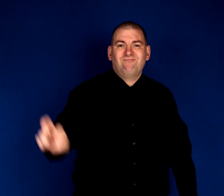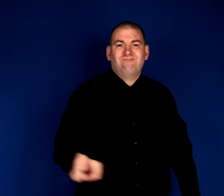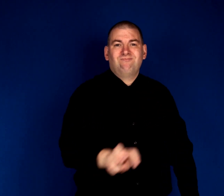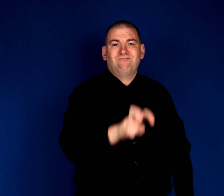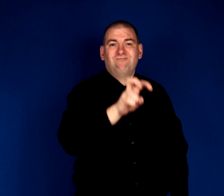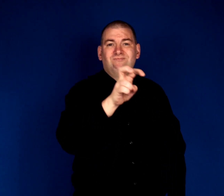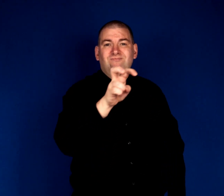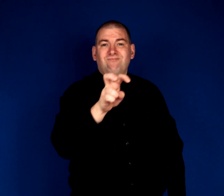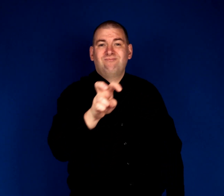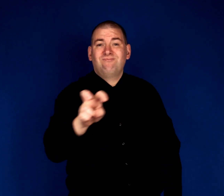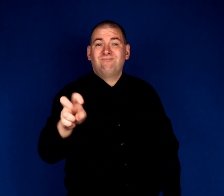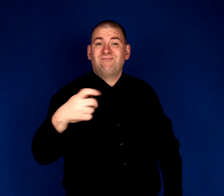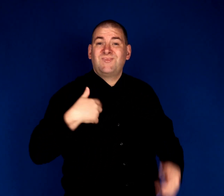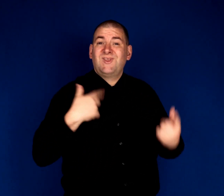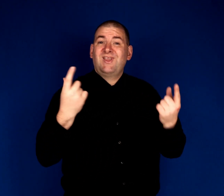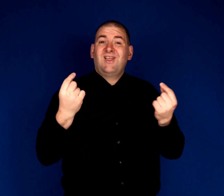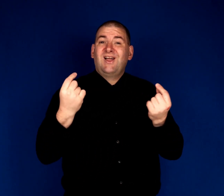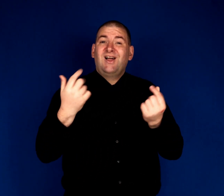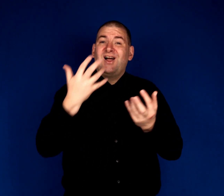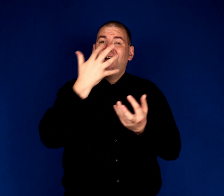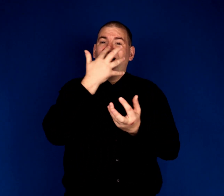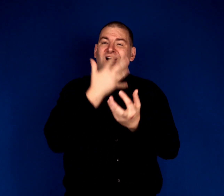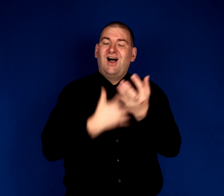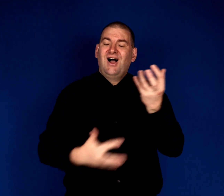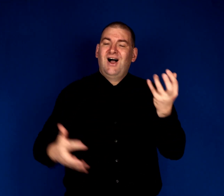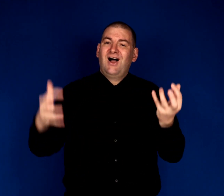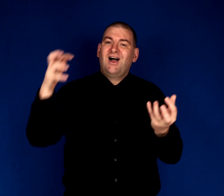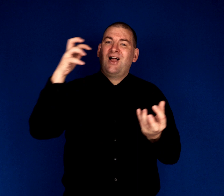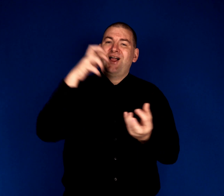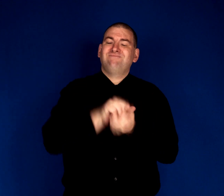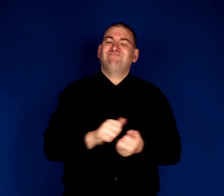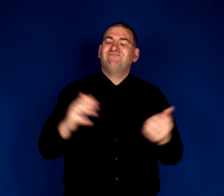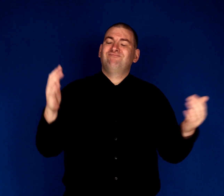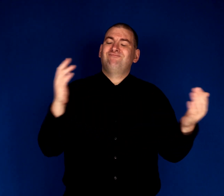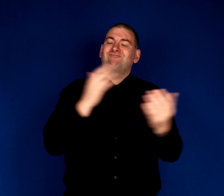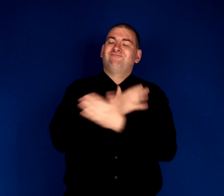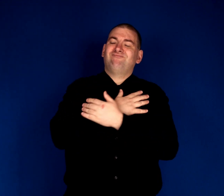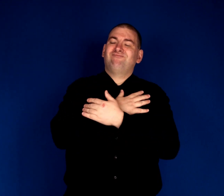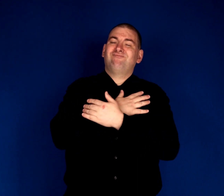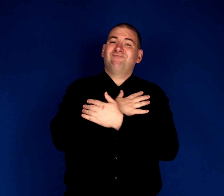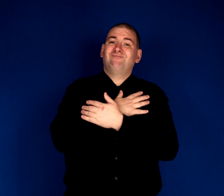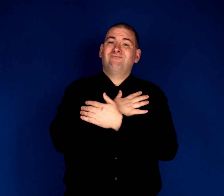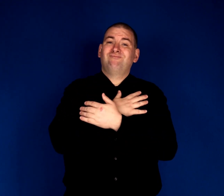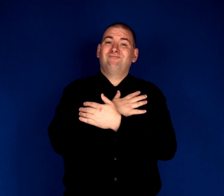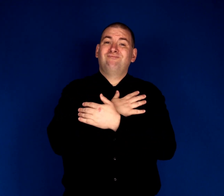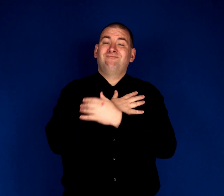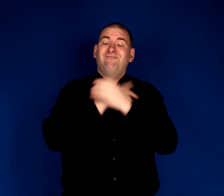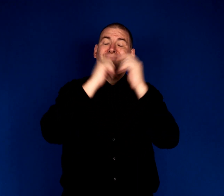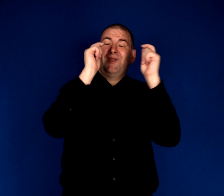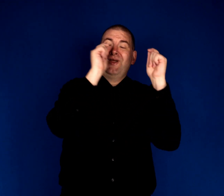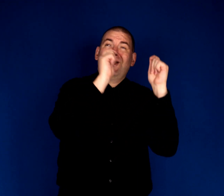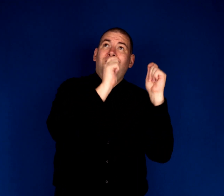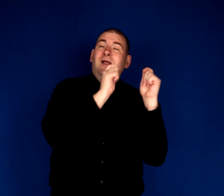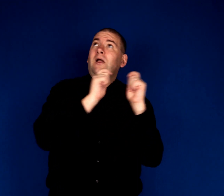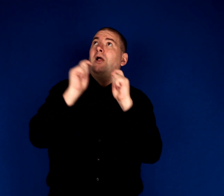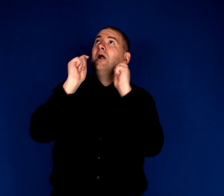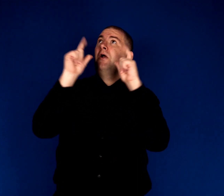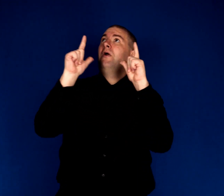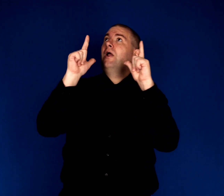drive. God, I'll fall asleep and